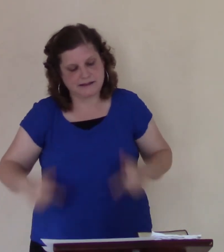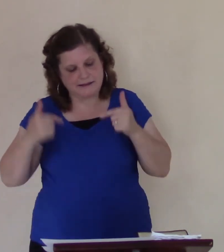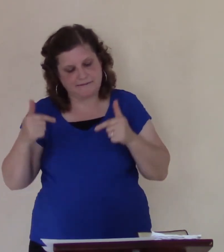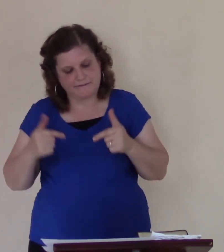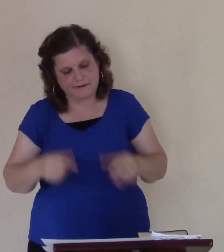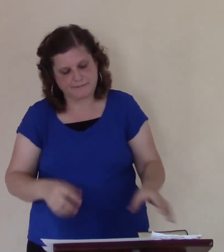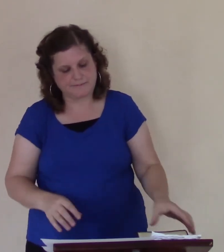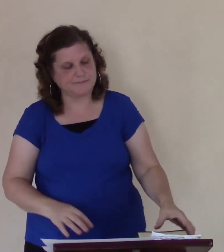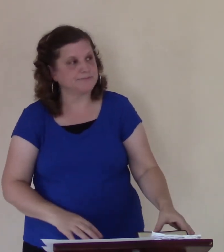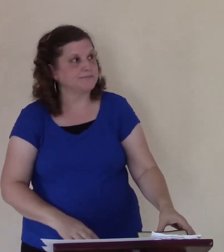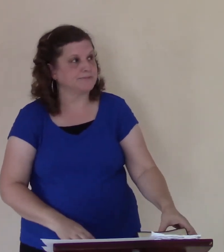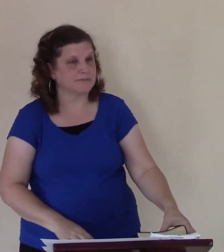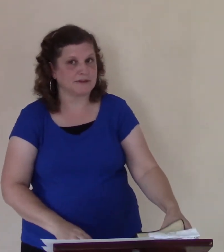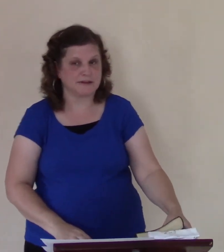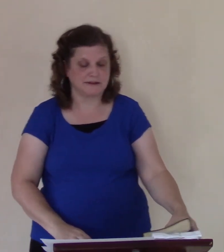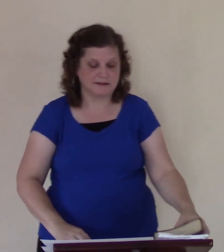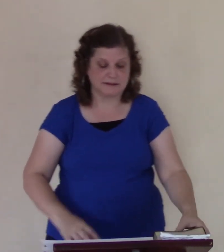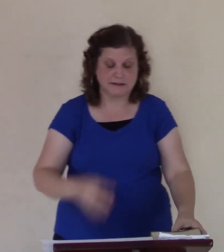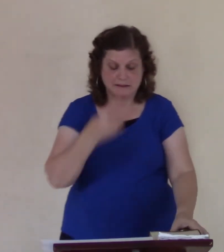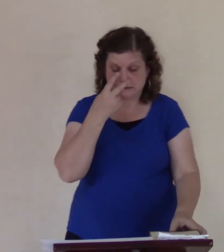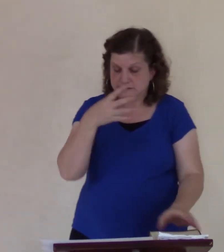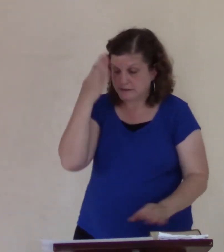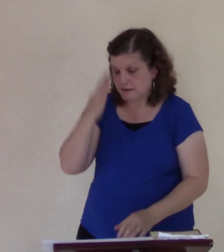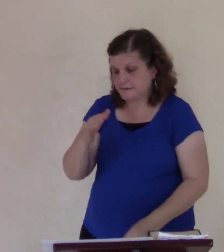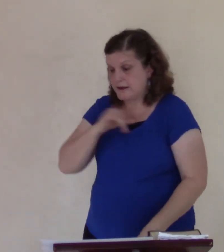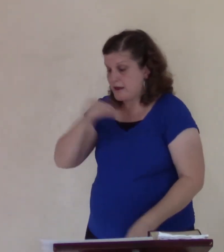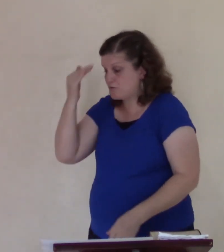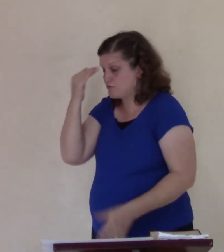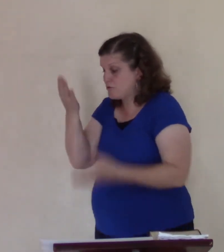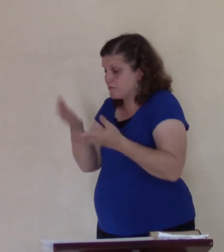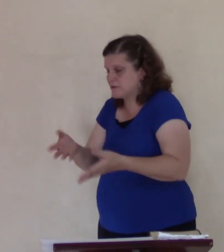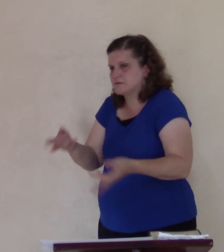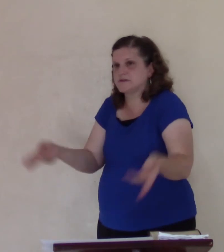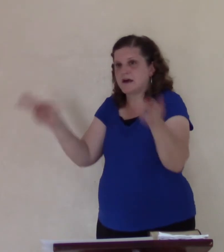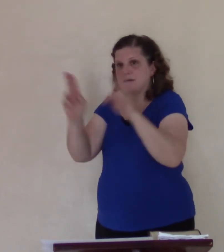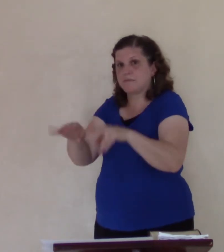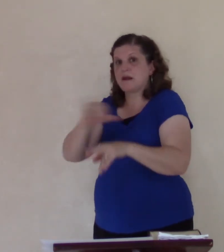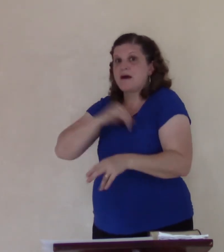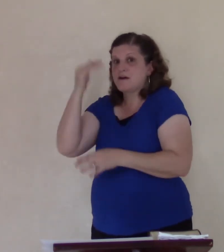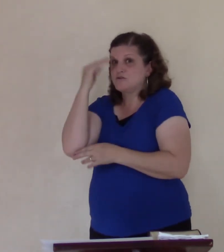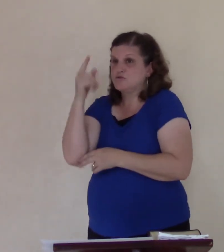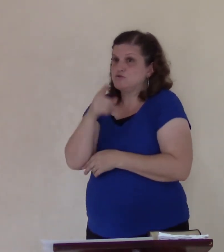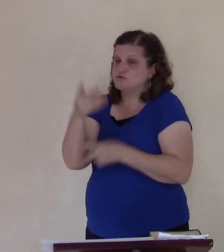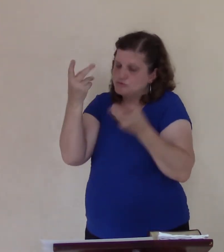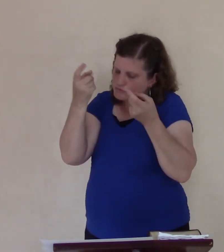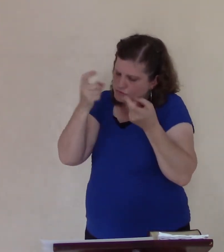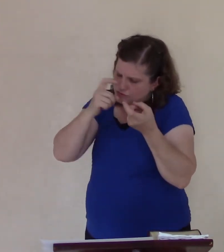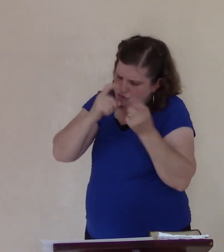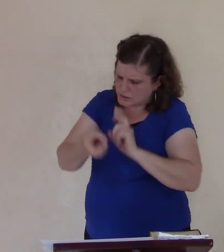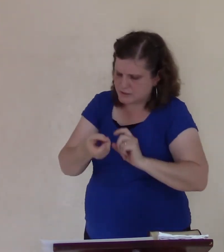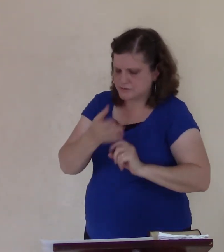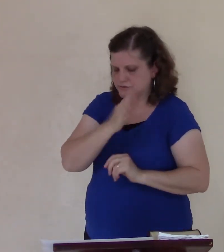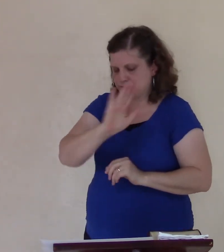See, God, I knew this was going to happen. I knew you were going to change your mind. That's why I said no.